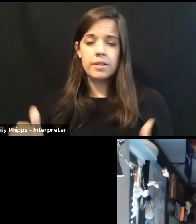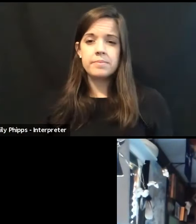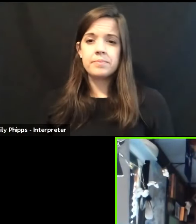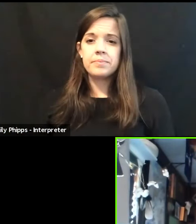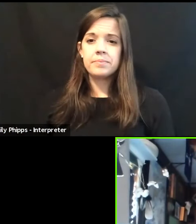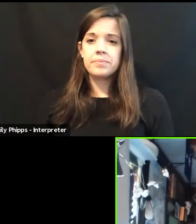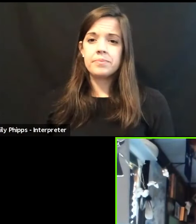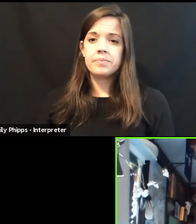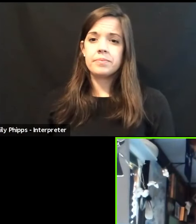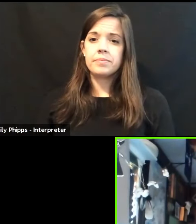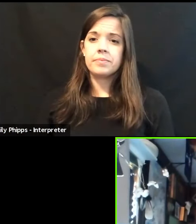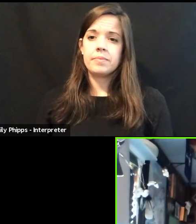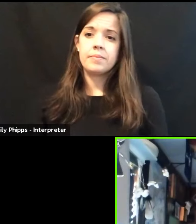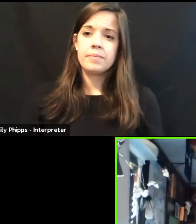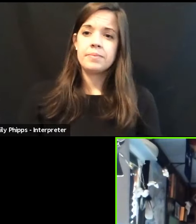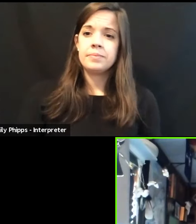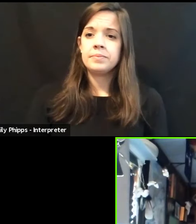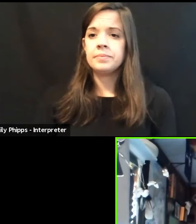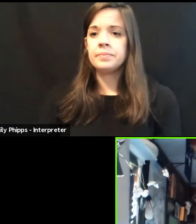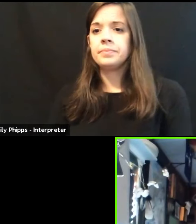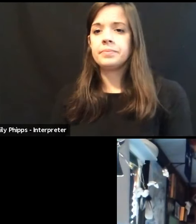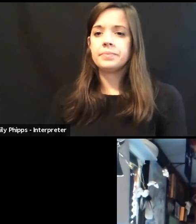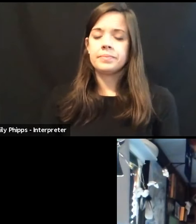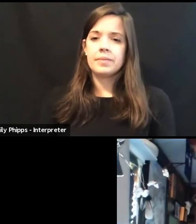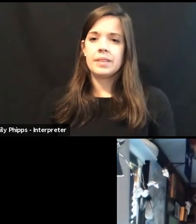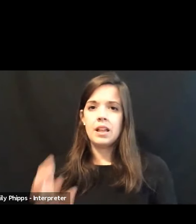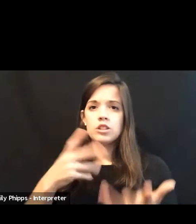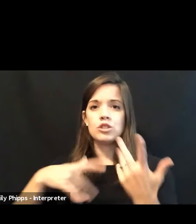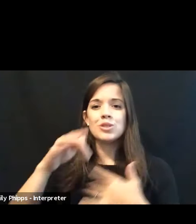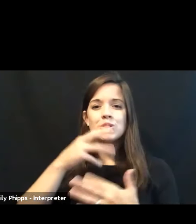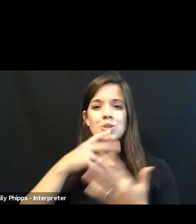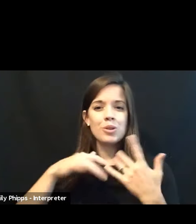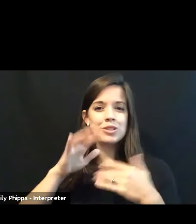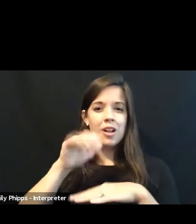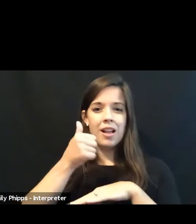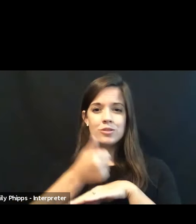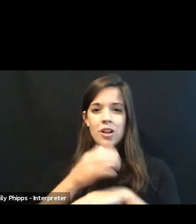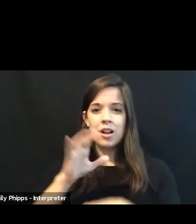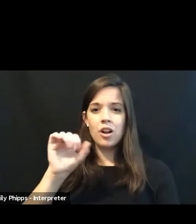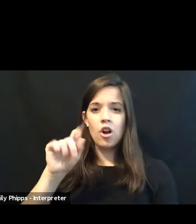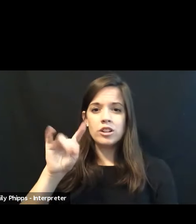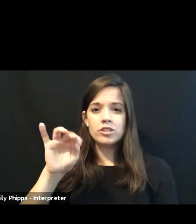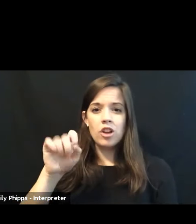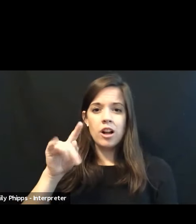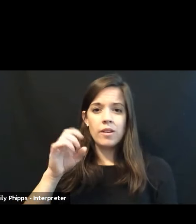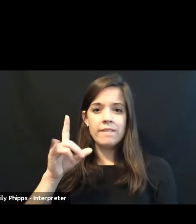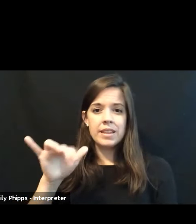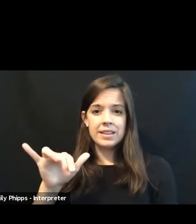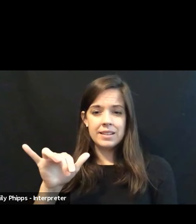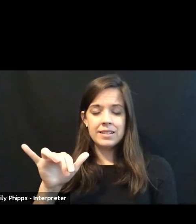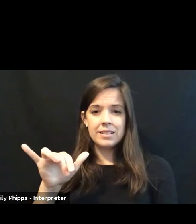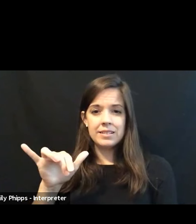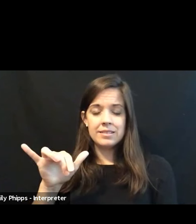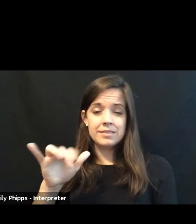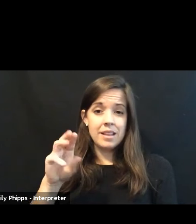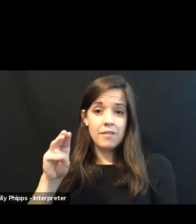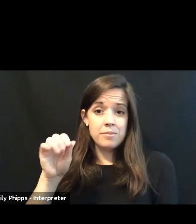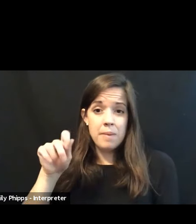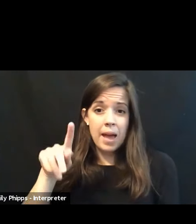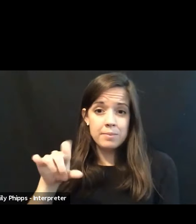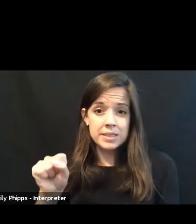Yeah, it's the social construct of cartography, right? Of maps, and that